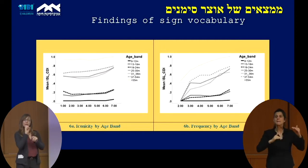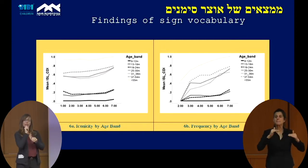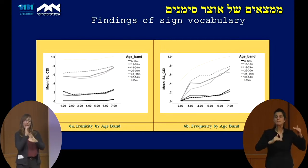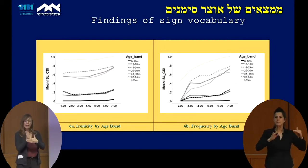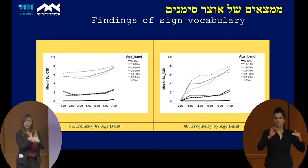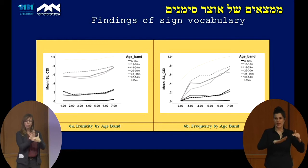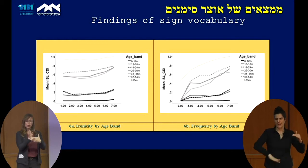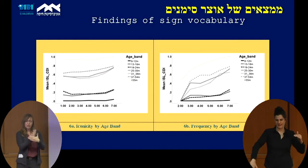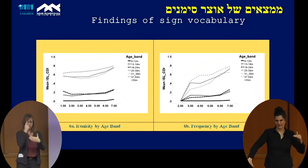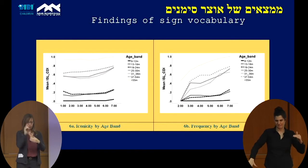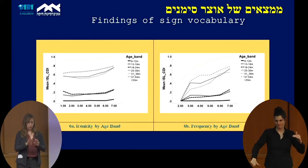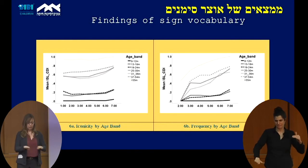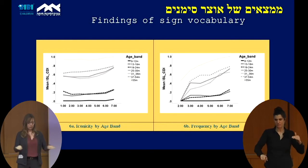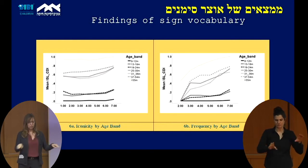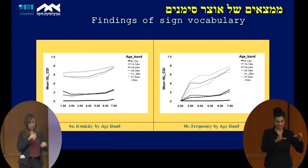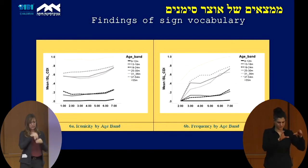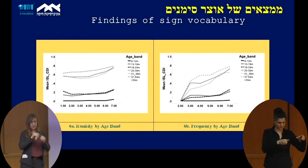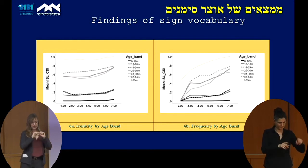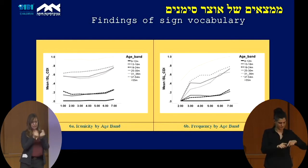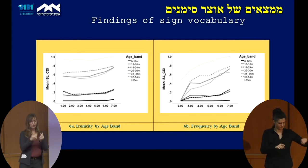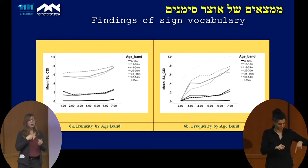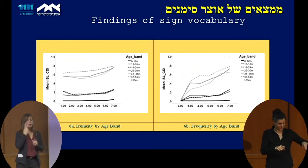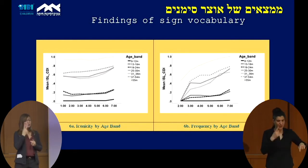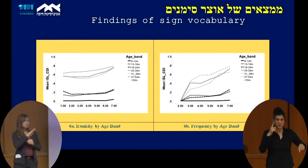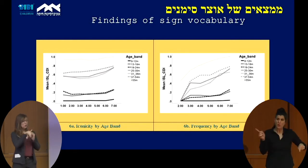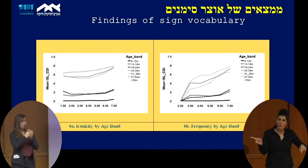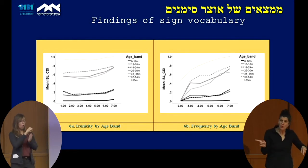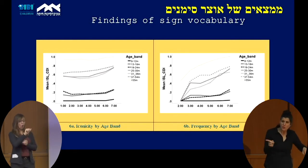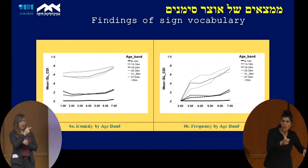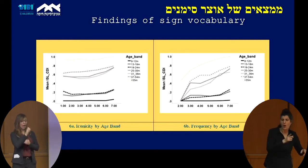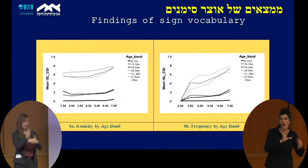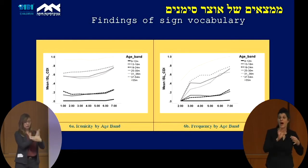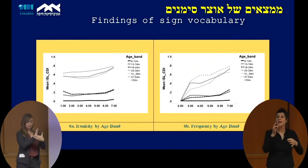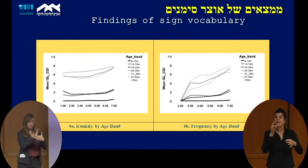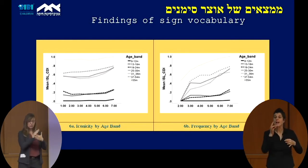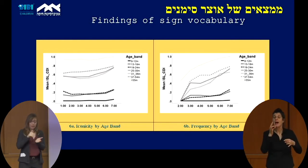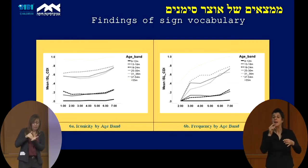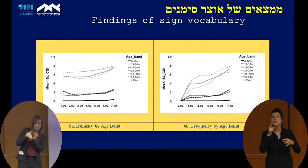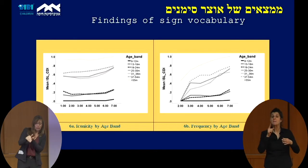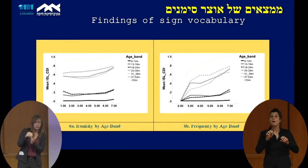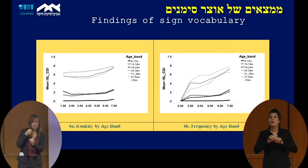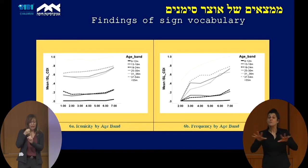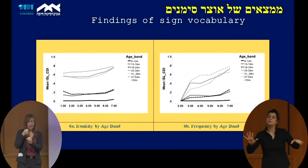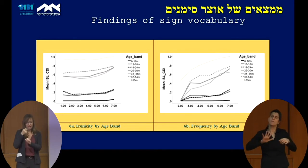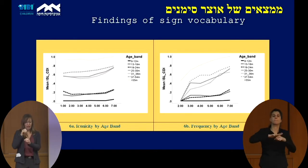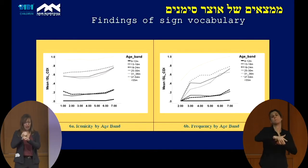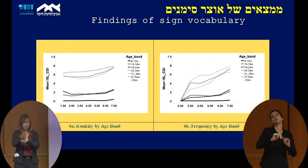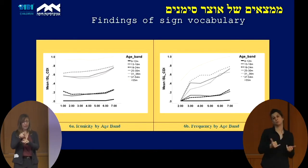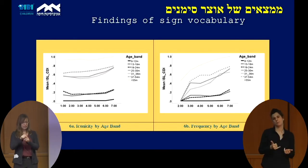children in our group. And we saw that across all age ranges, frequency affected acquisitions. So signs that were more frequent